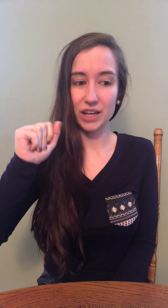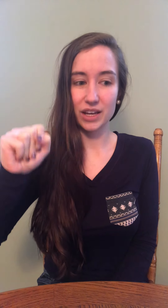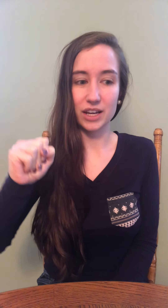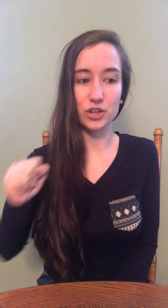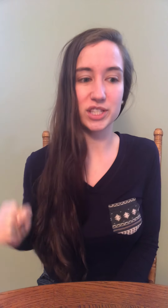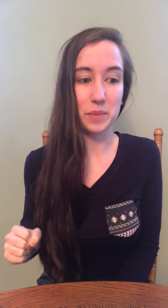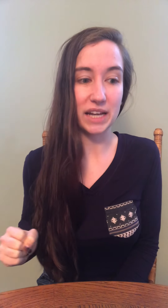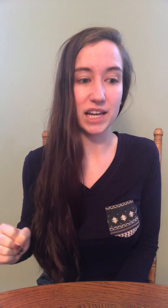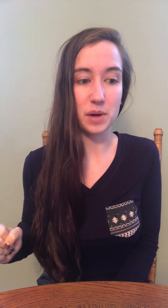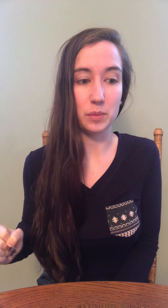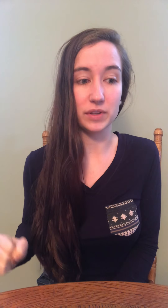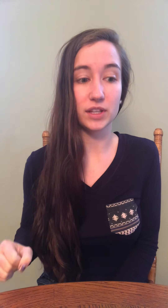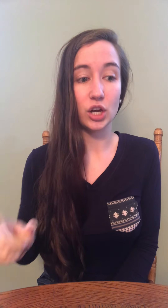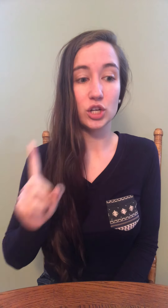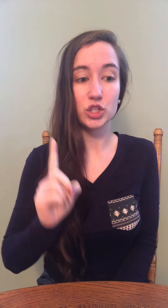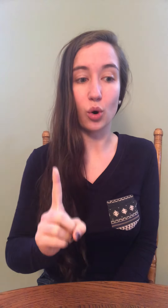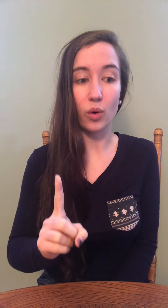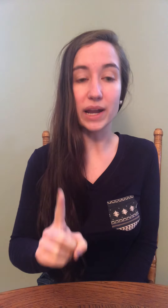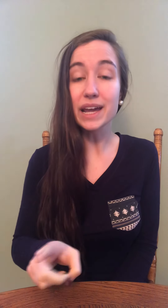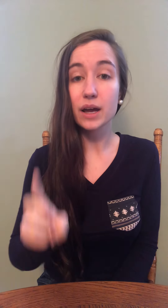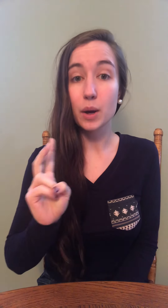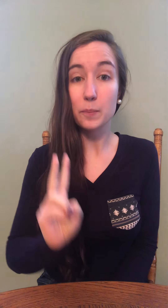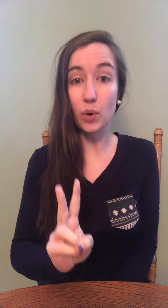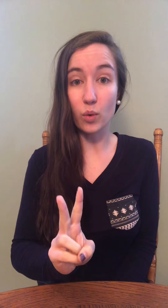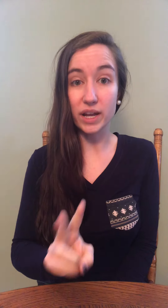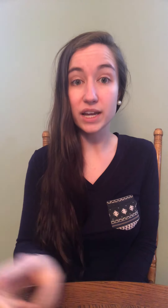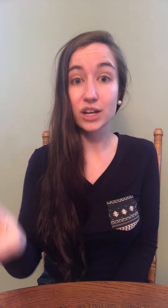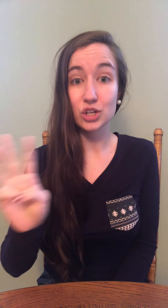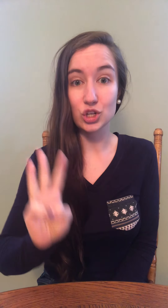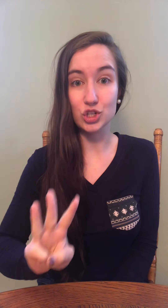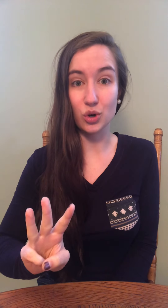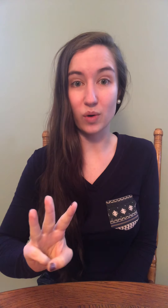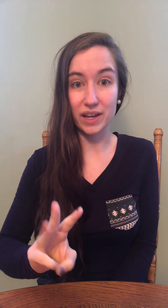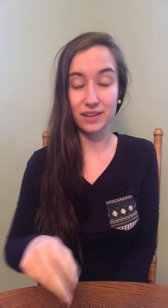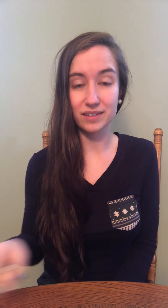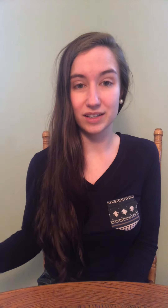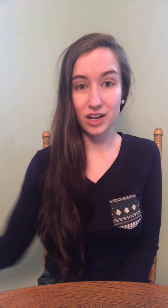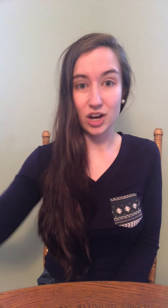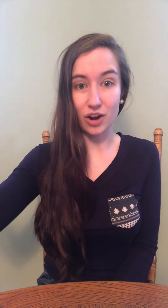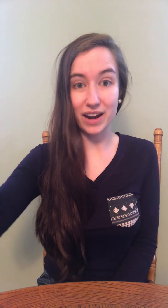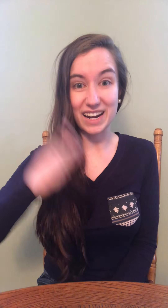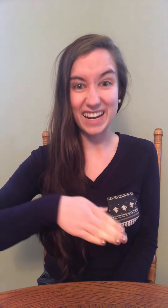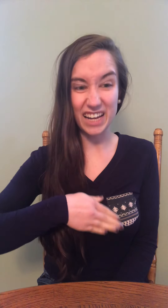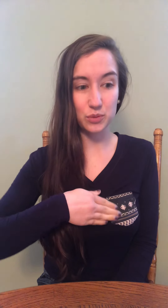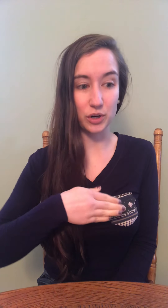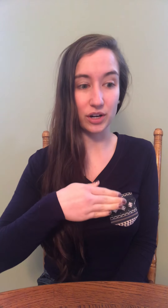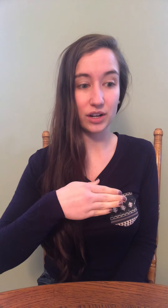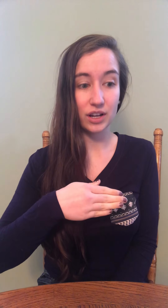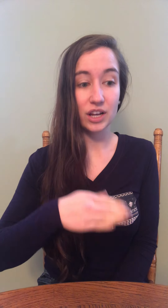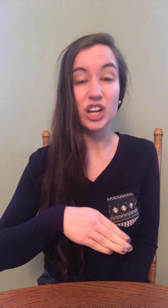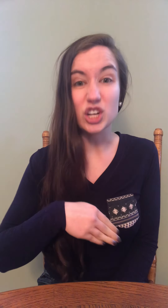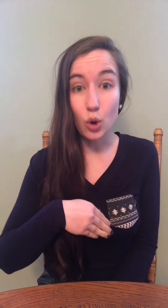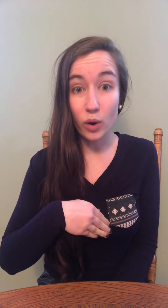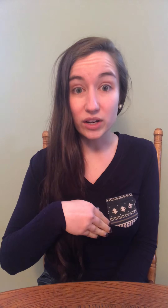Here's something I came up with. Toy, boy, joy. Alright, next word. Noil.